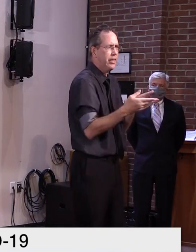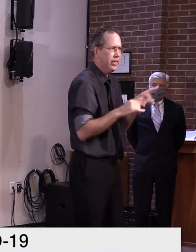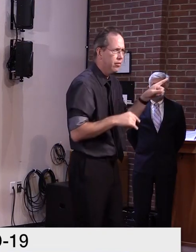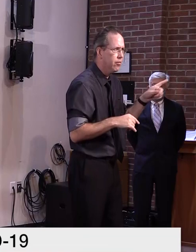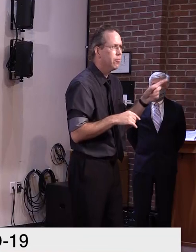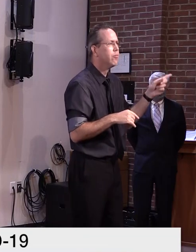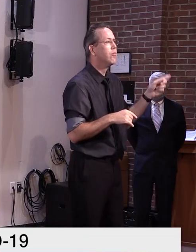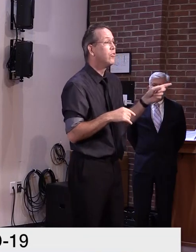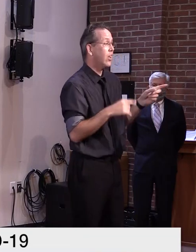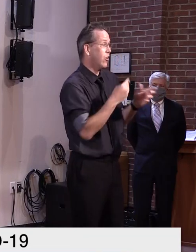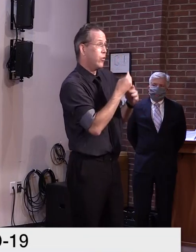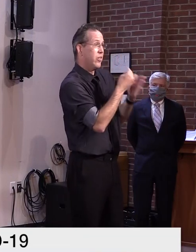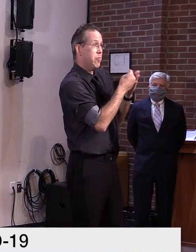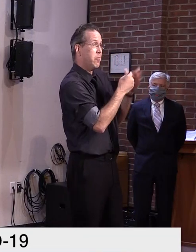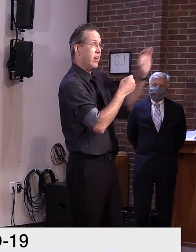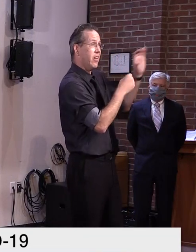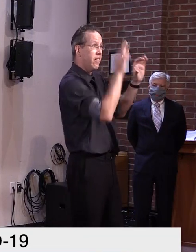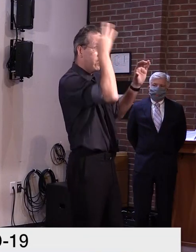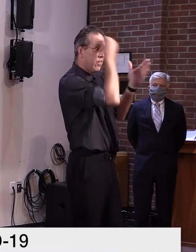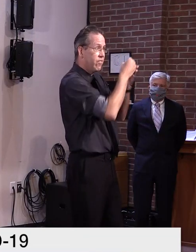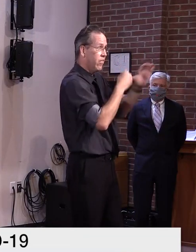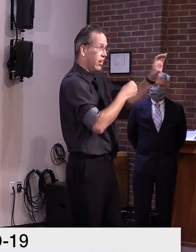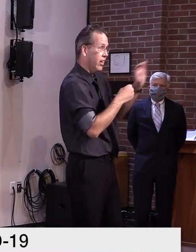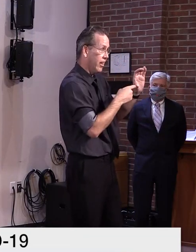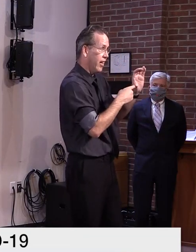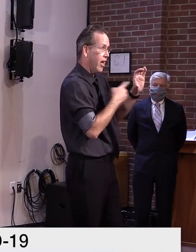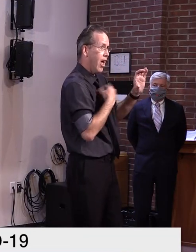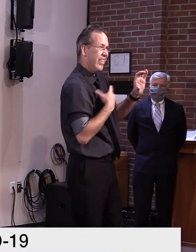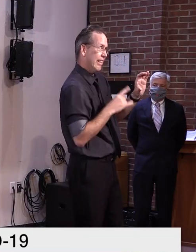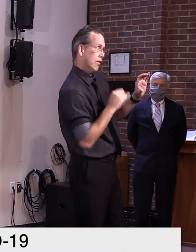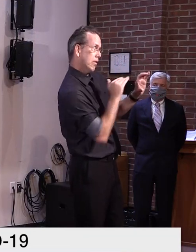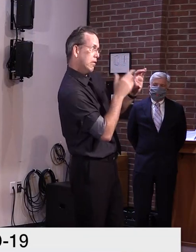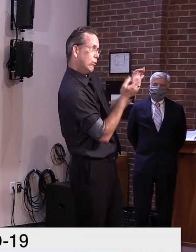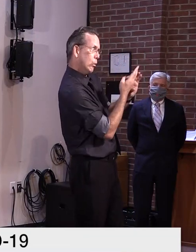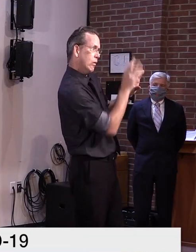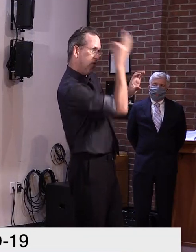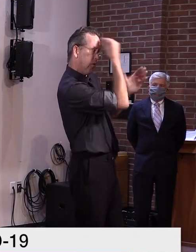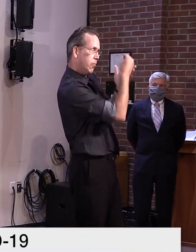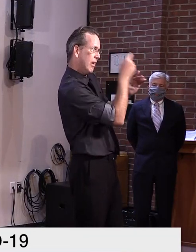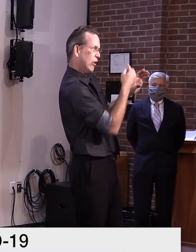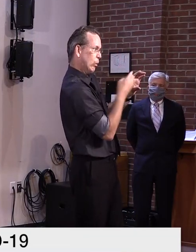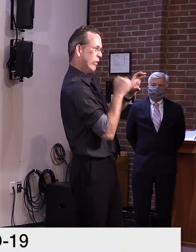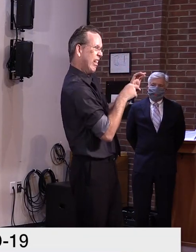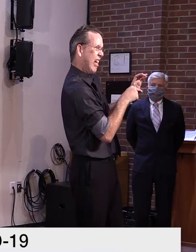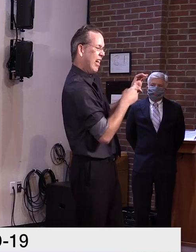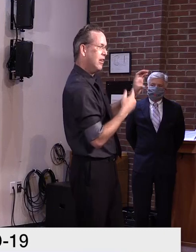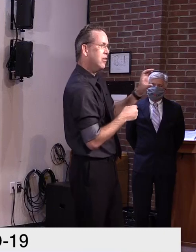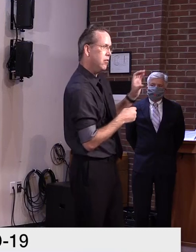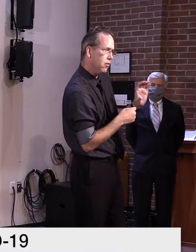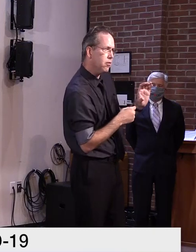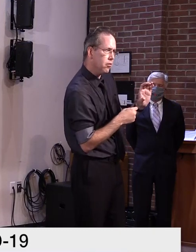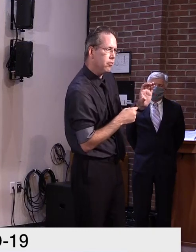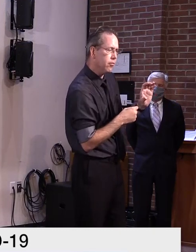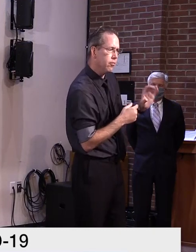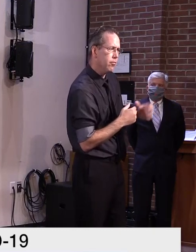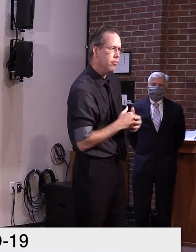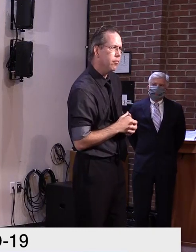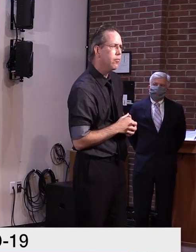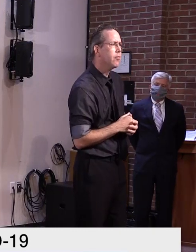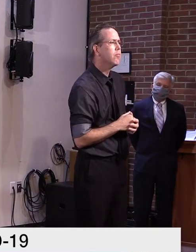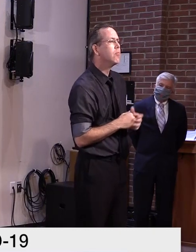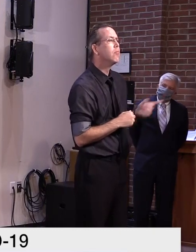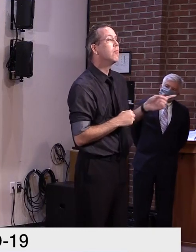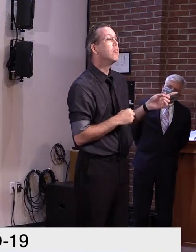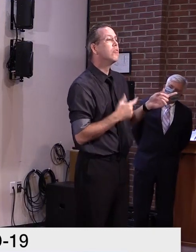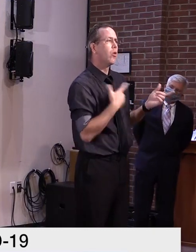relief funding that, uh, that I, uh, suggested, uh, but, uh, because they didn't, we didn't, it didn't meet the guidelines of,